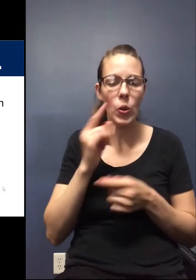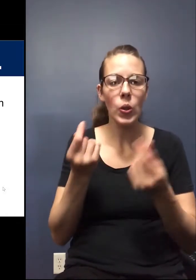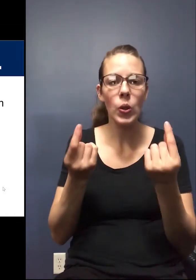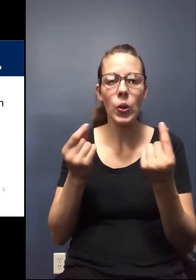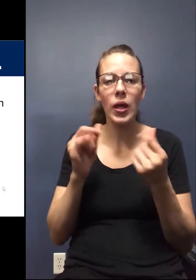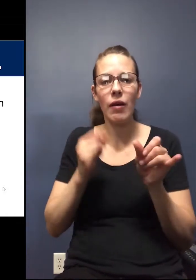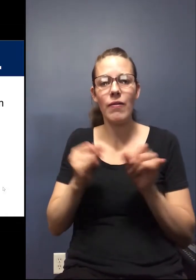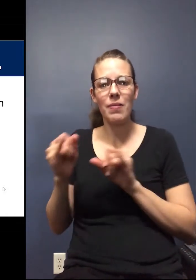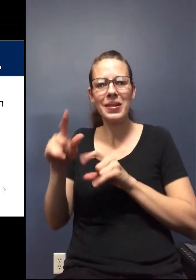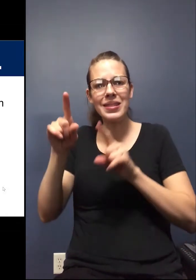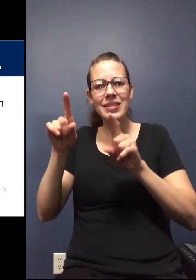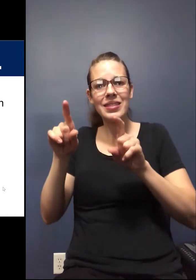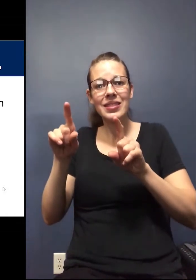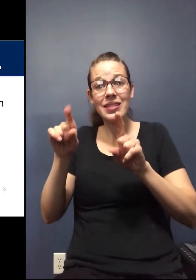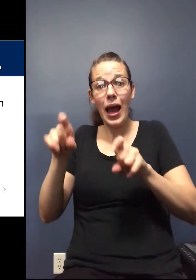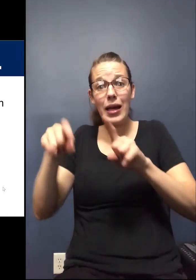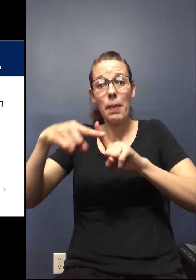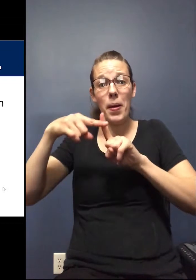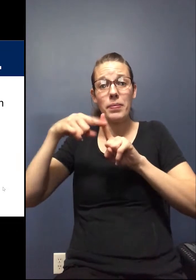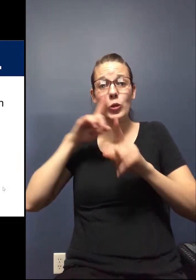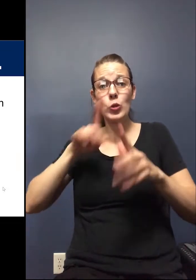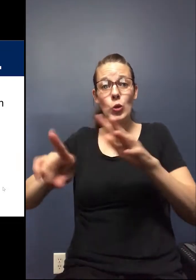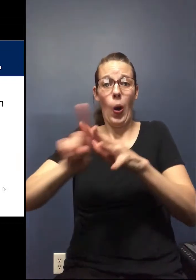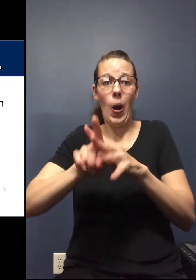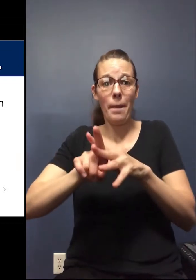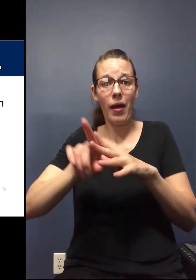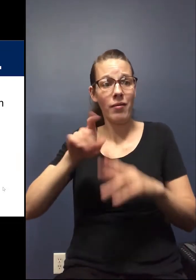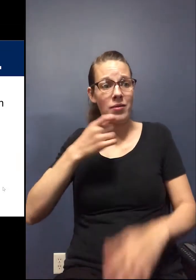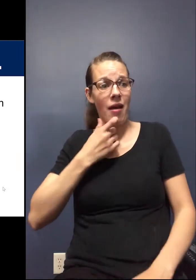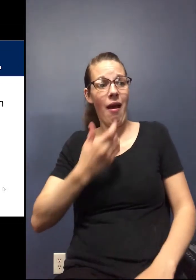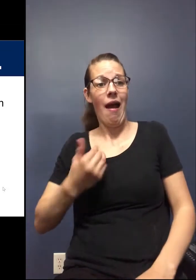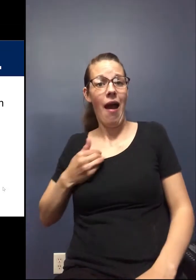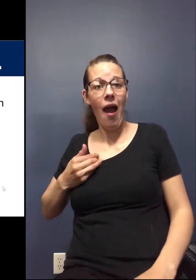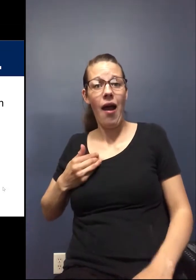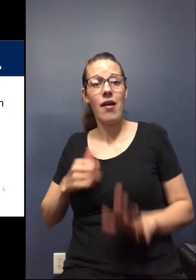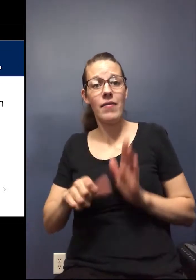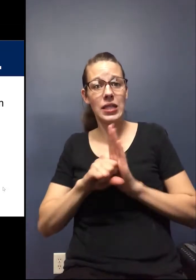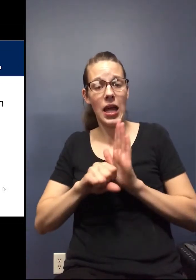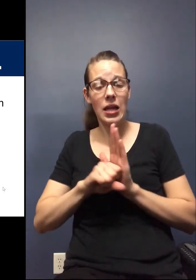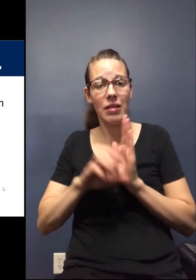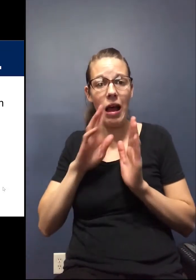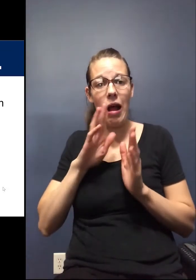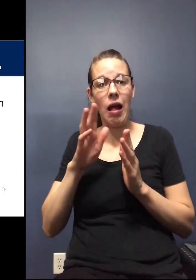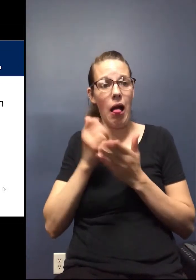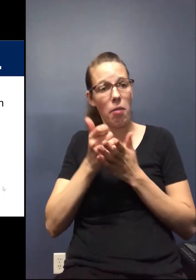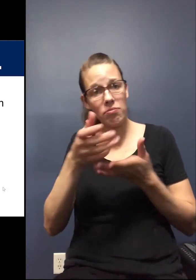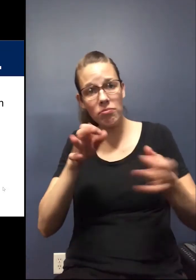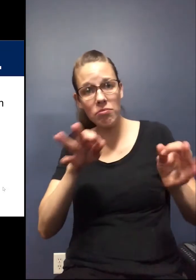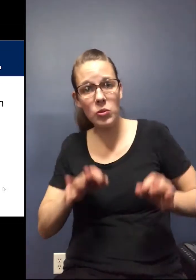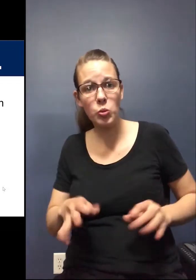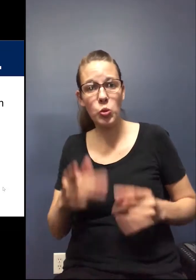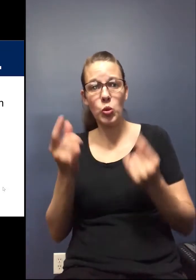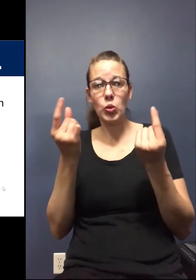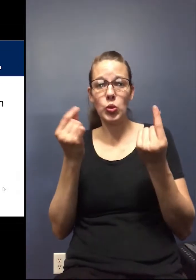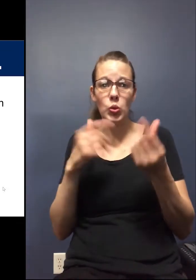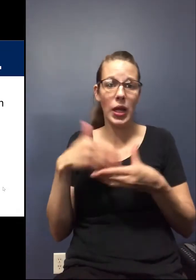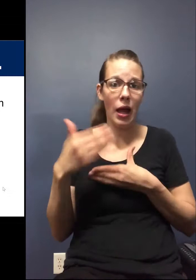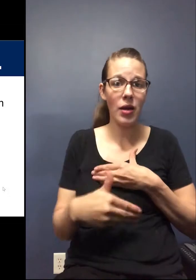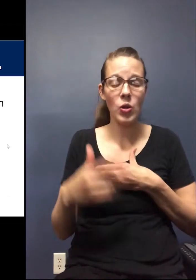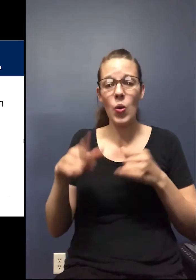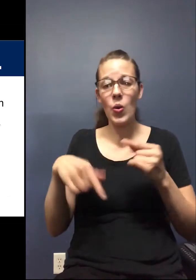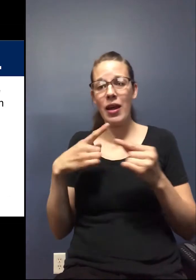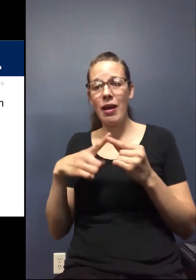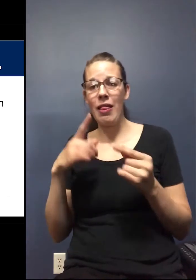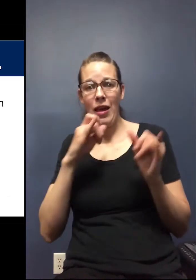do you do when those individuals test positive? So they show up to the work site and they do say they have symptoms and helping guide employers and businesses on